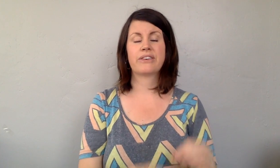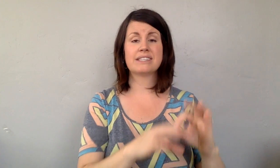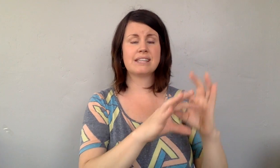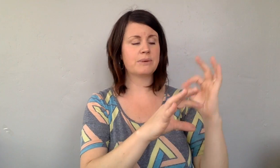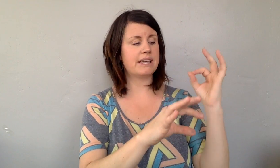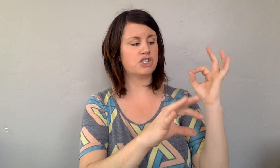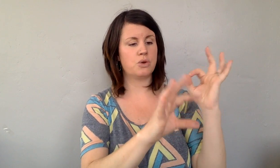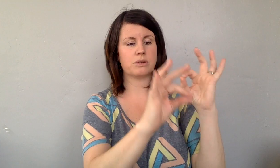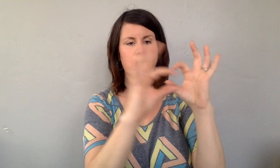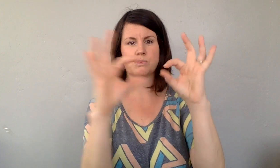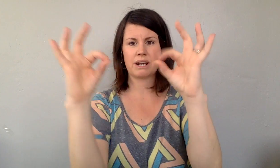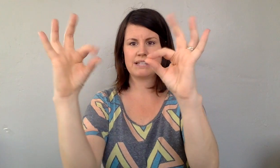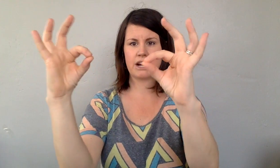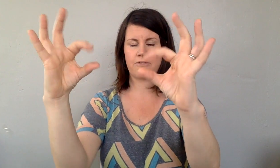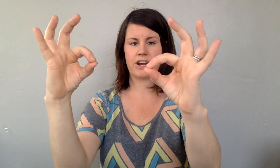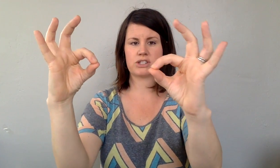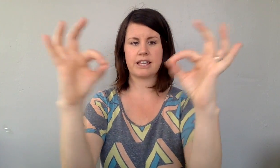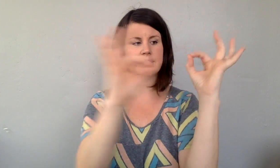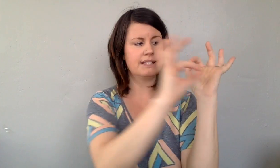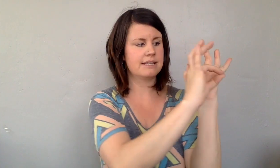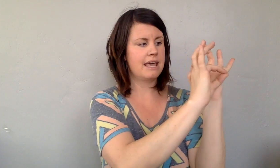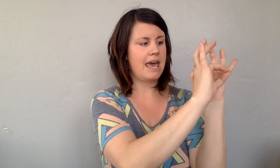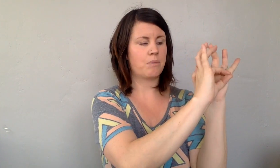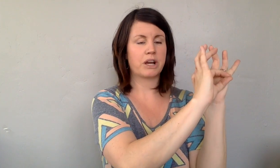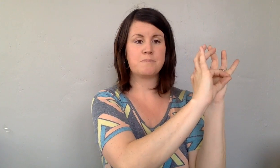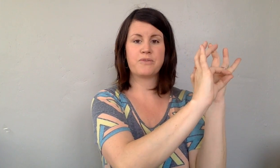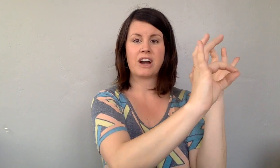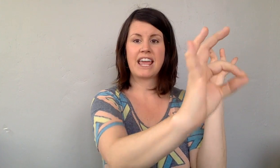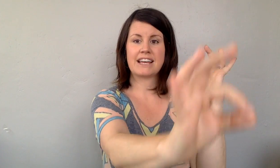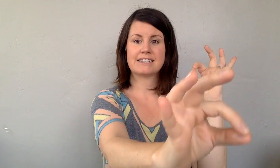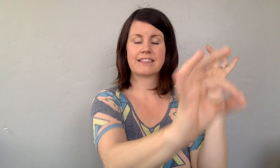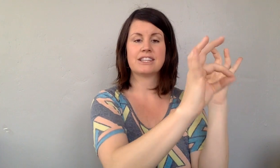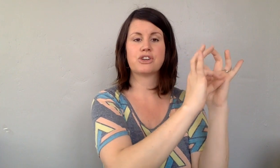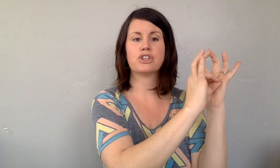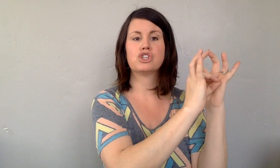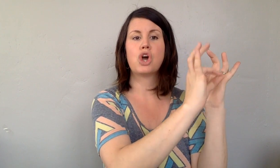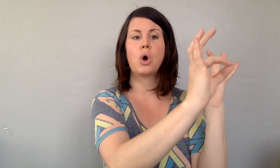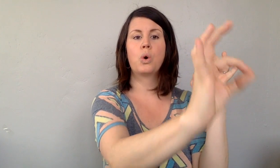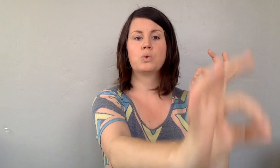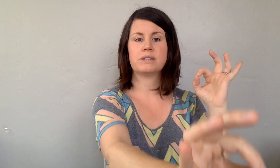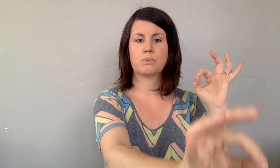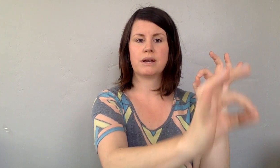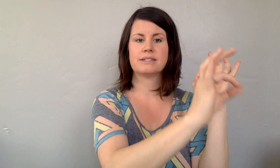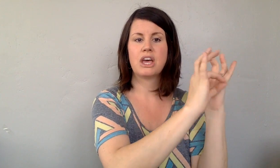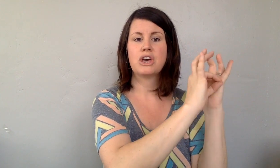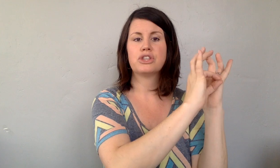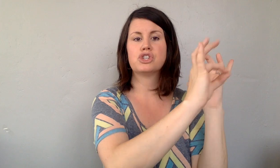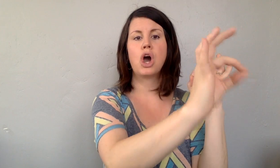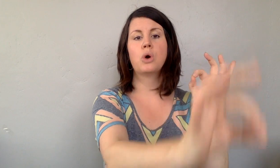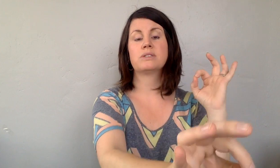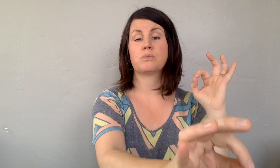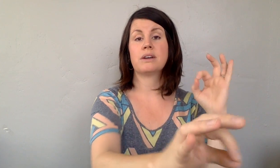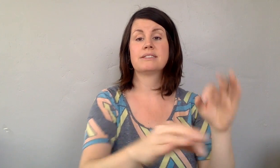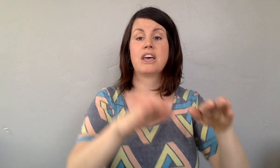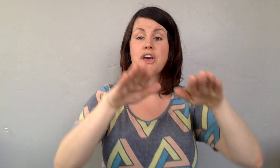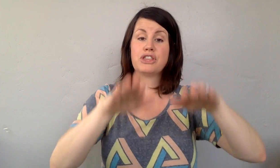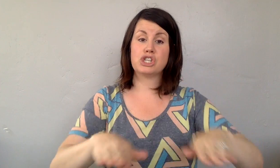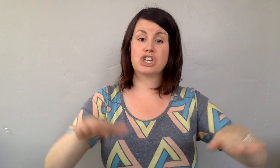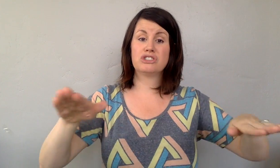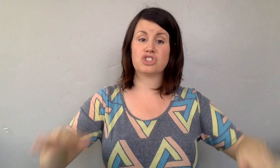this is how we say chosen ones. We're going to take our fingers like this and we're going to move our hands like this. You're the chosen ones, the chosen ones, the children